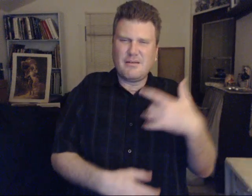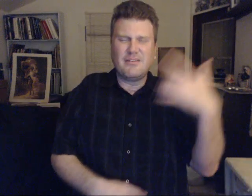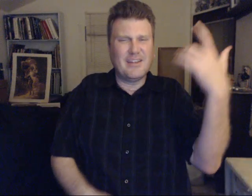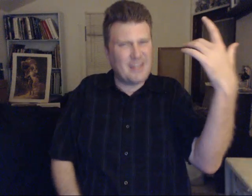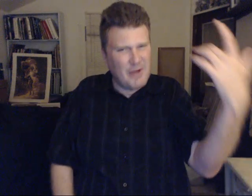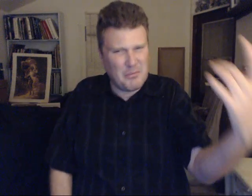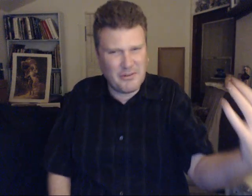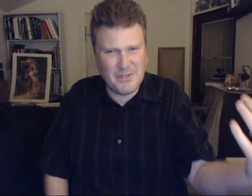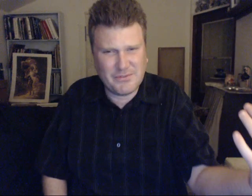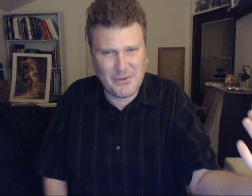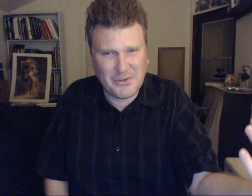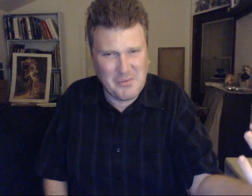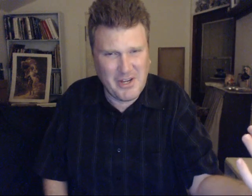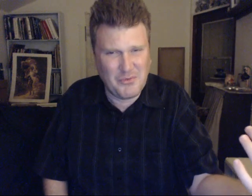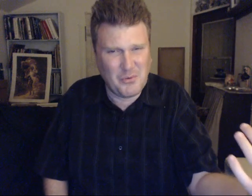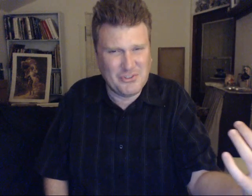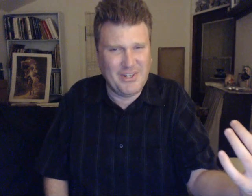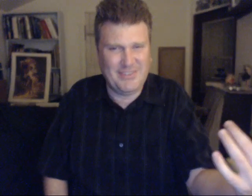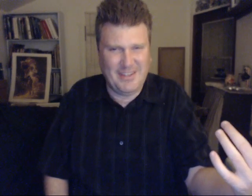Yes. That might bring. Much fear. To many. We realize. That.